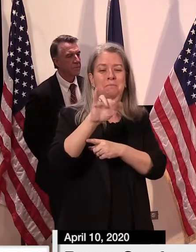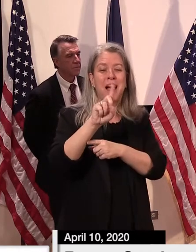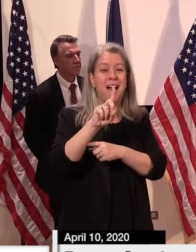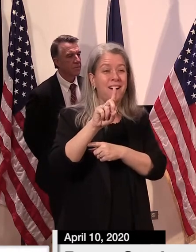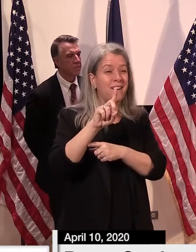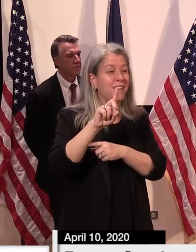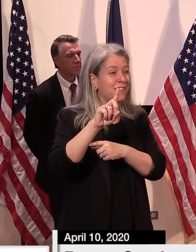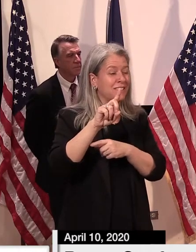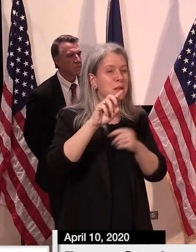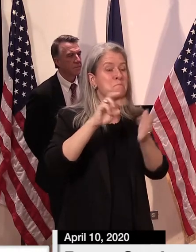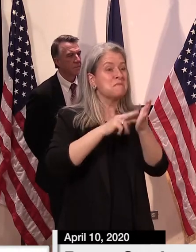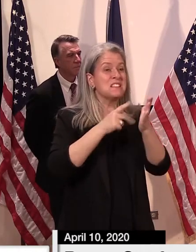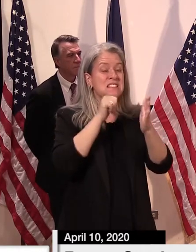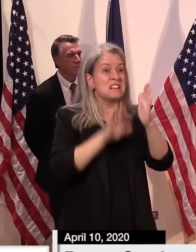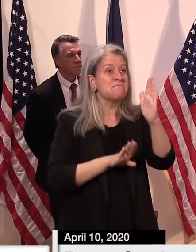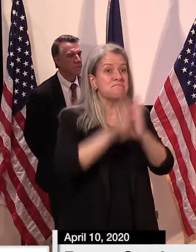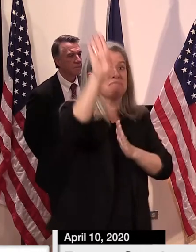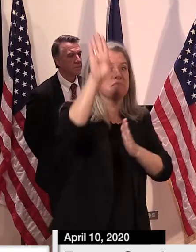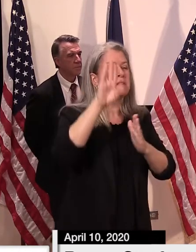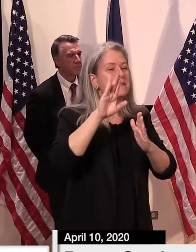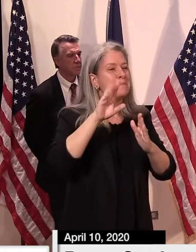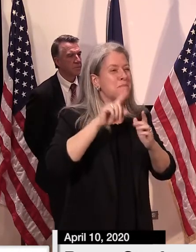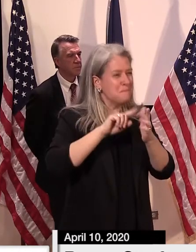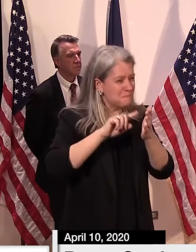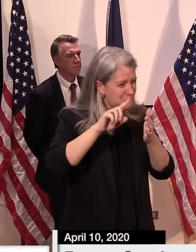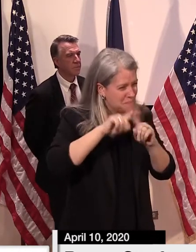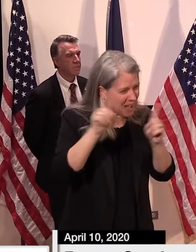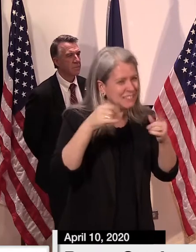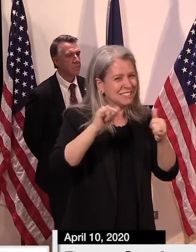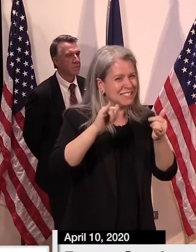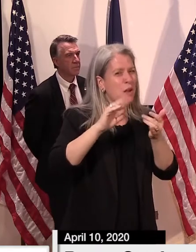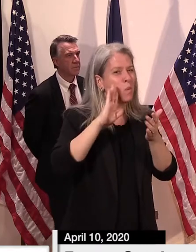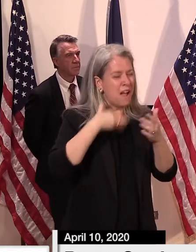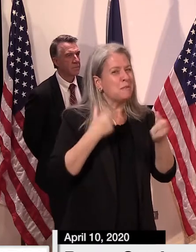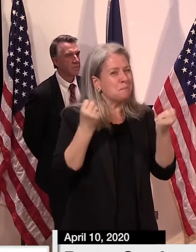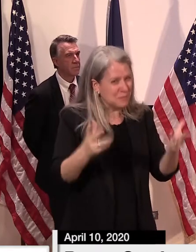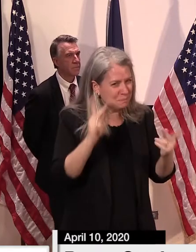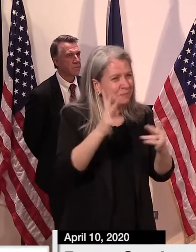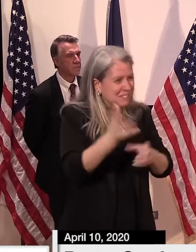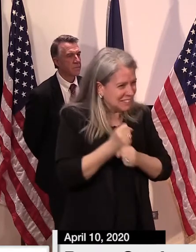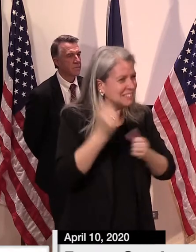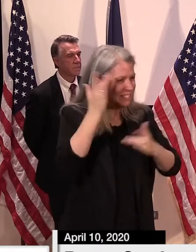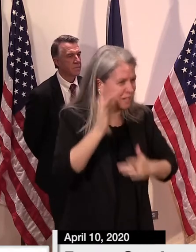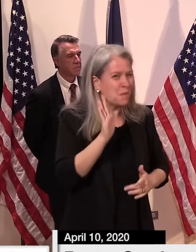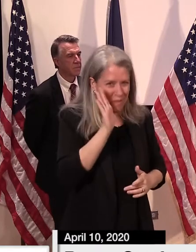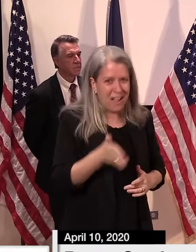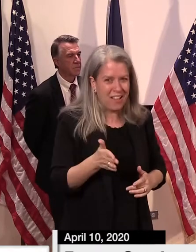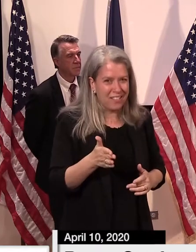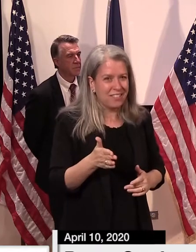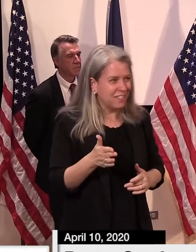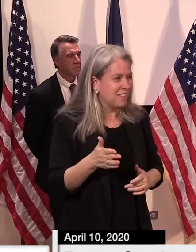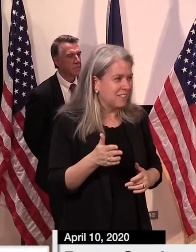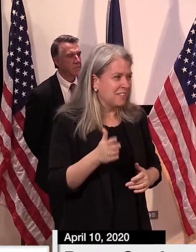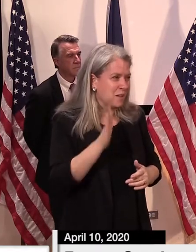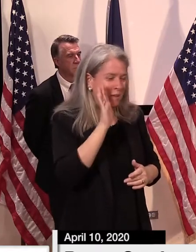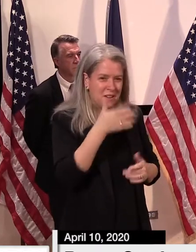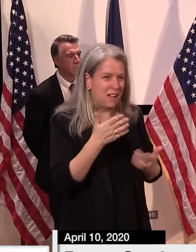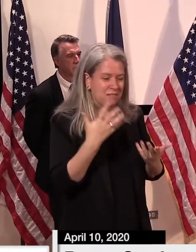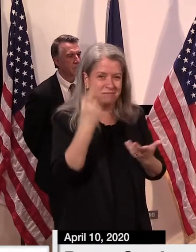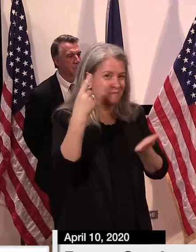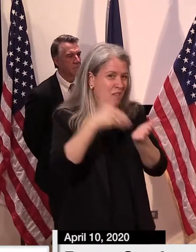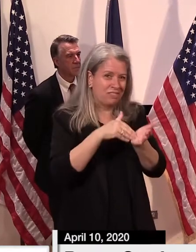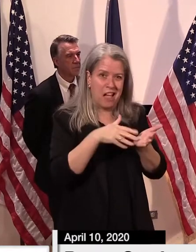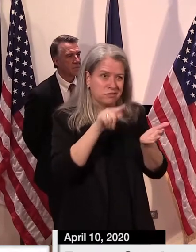our current forecasts still indicate that more than 1,000 to 5,000 Vermonters will be diagnosed with